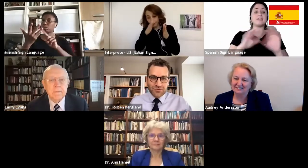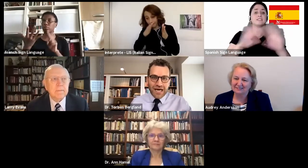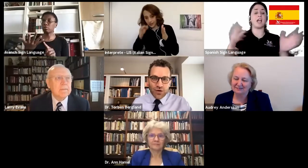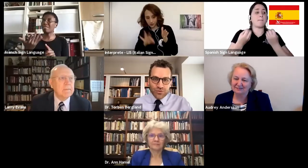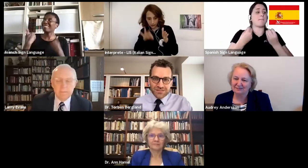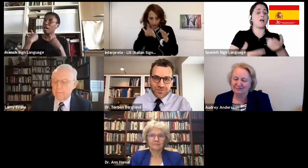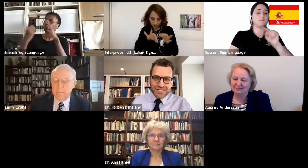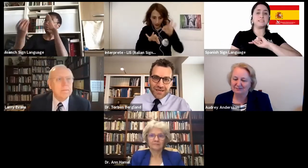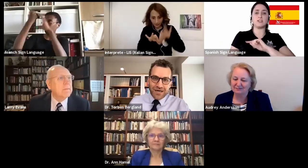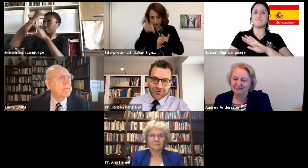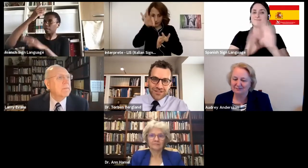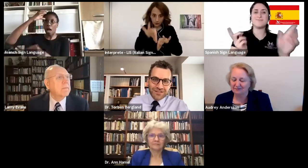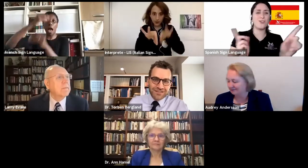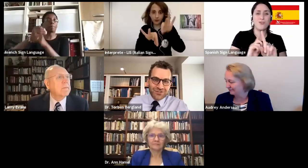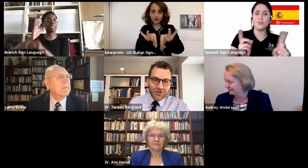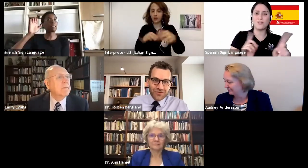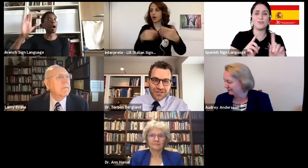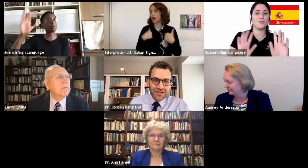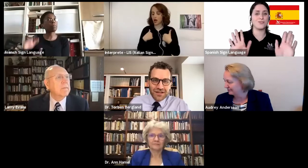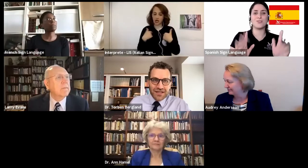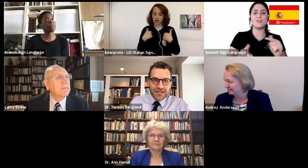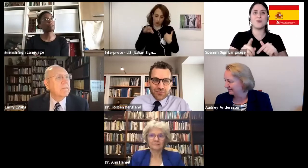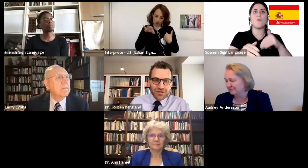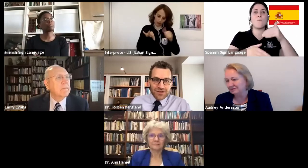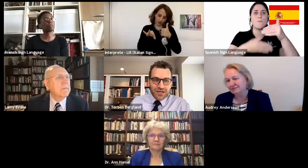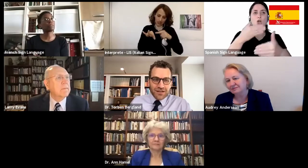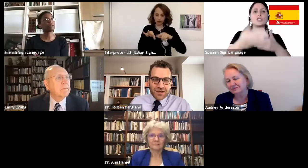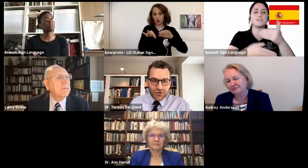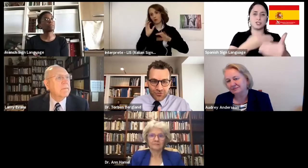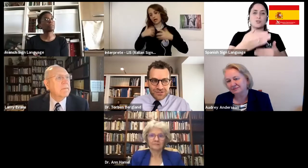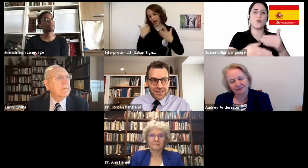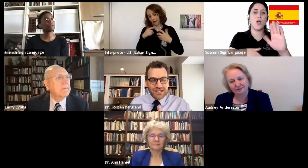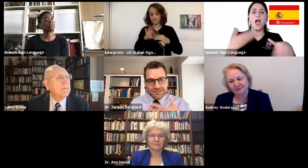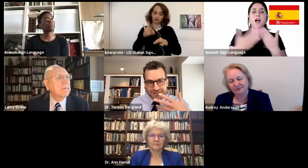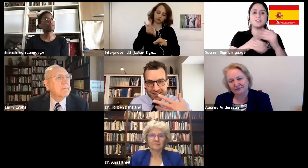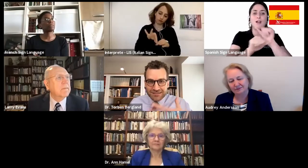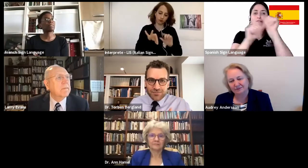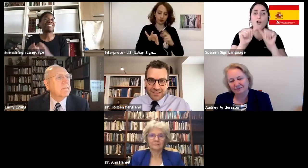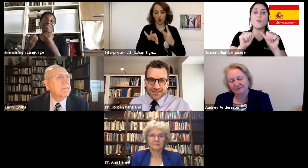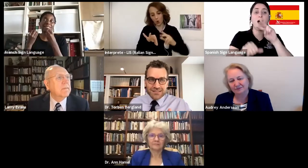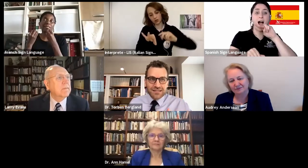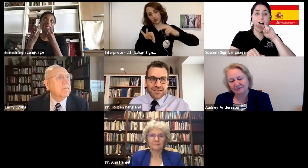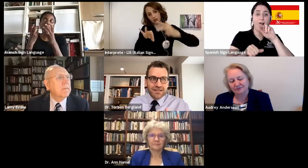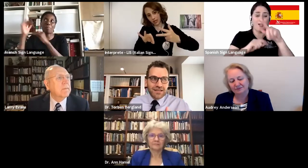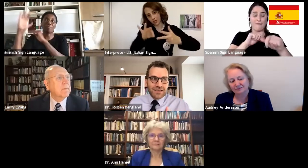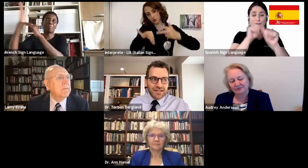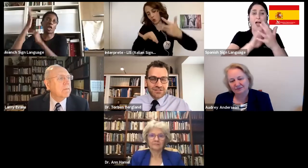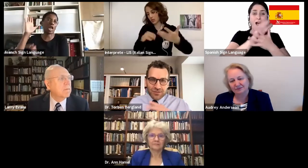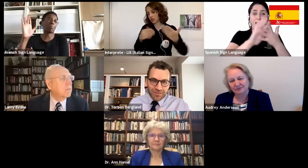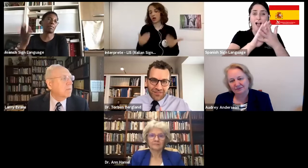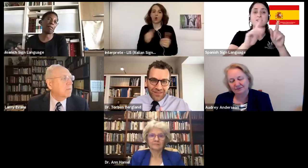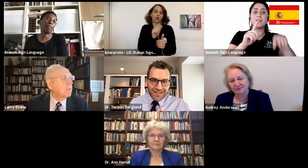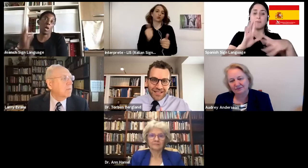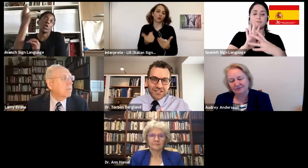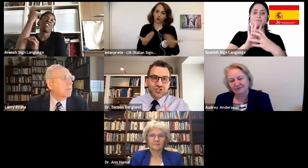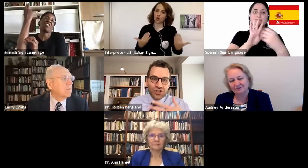in how we speak about it, it often. Uh, but like, like Audrey says, it's messy, that's